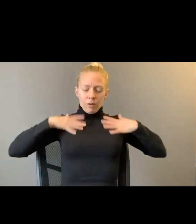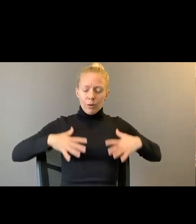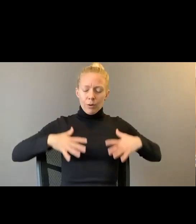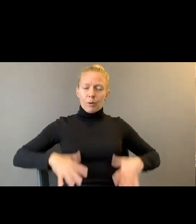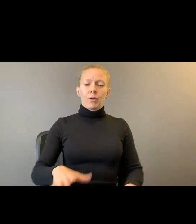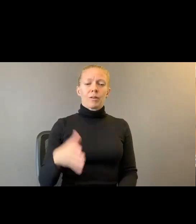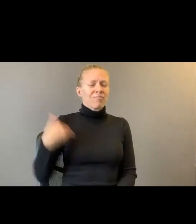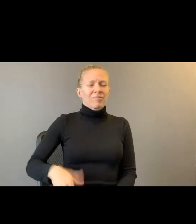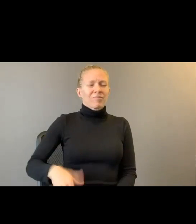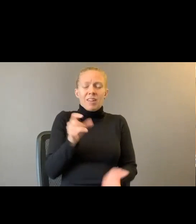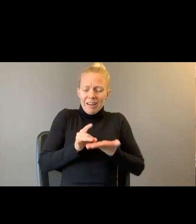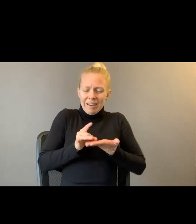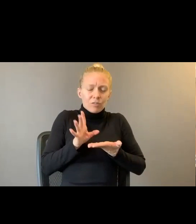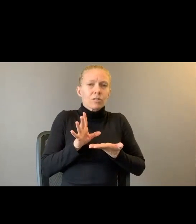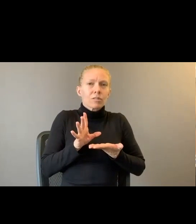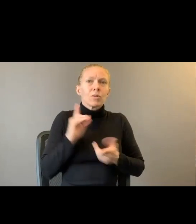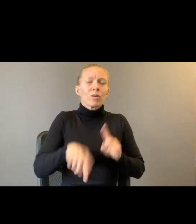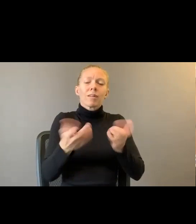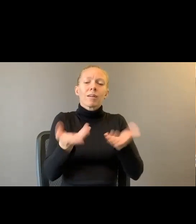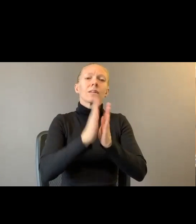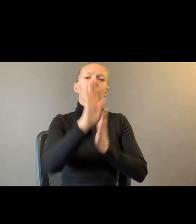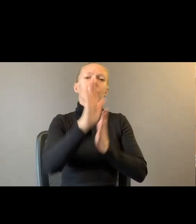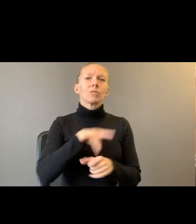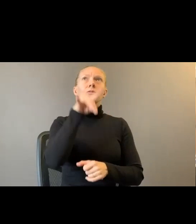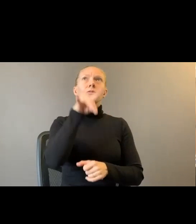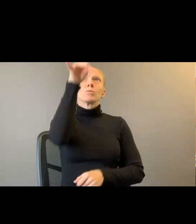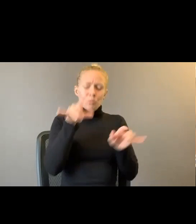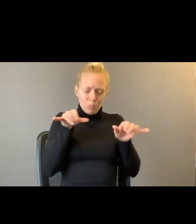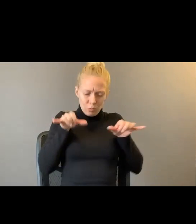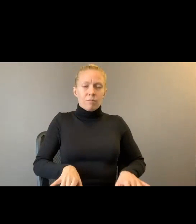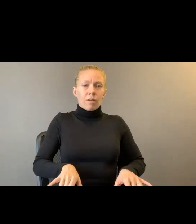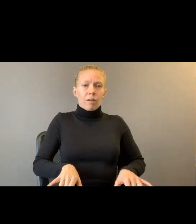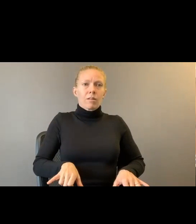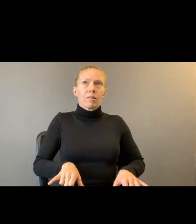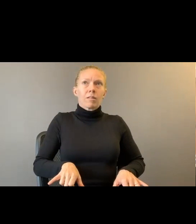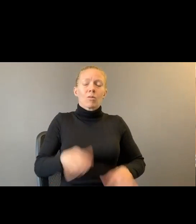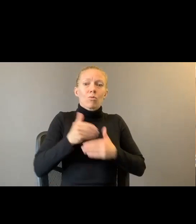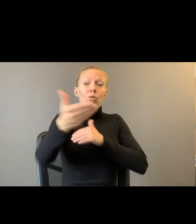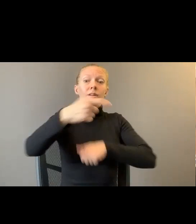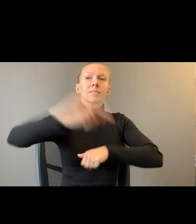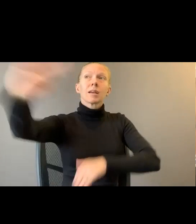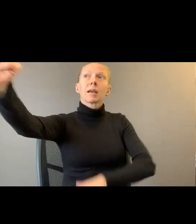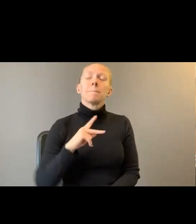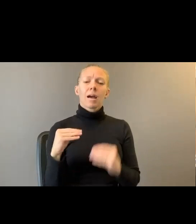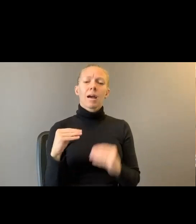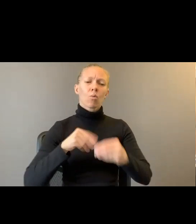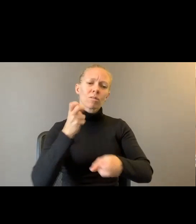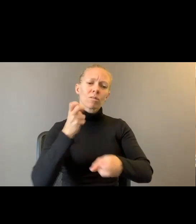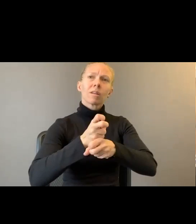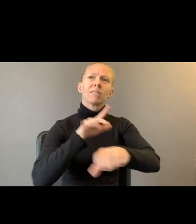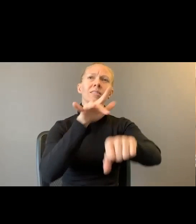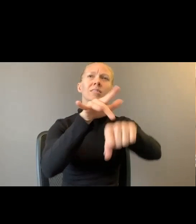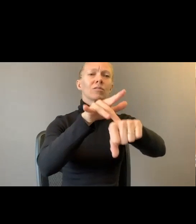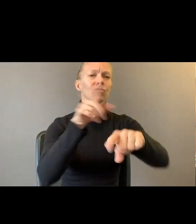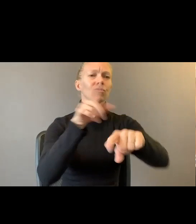can't ask your ghost to stay or come back. Real next time. More flesh. More touch. This is not